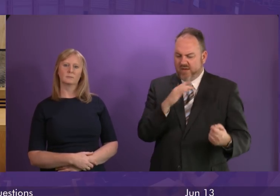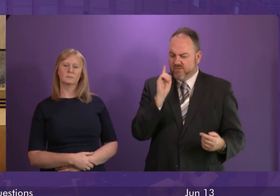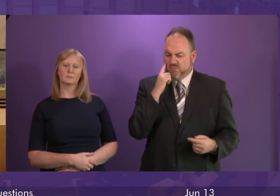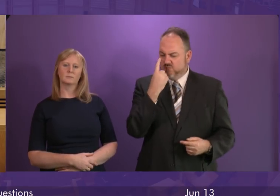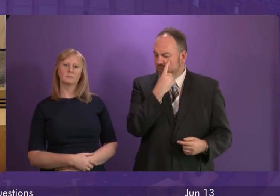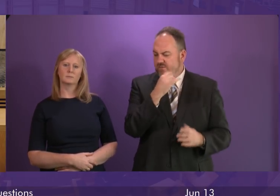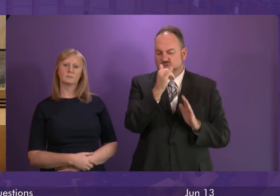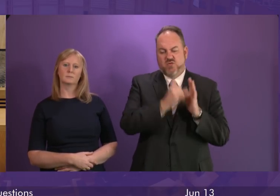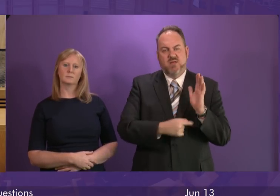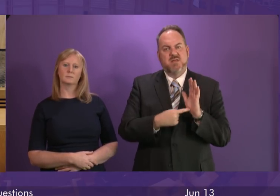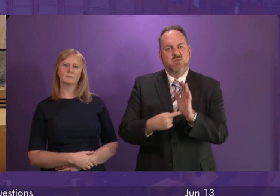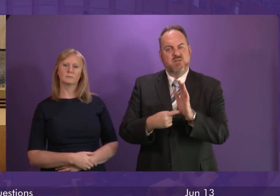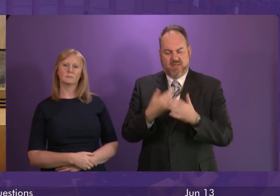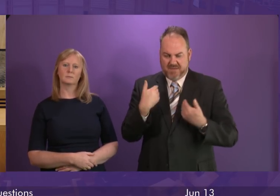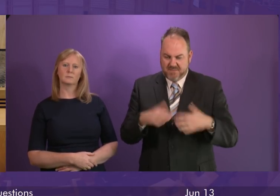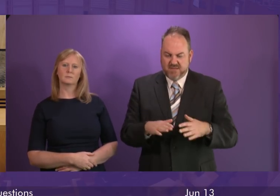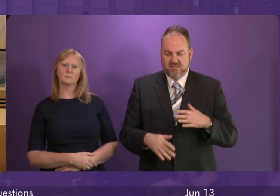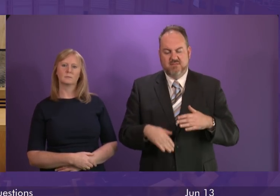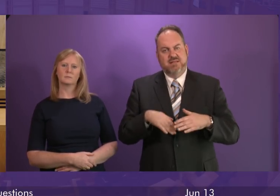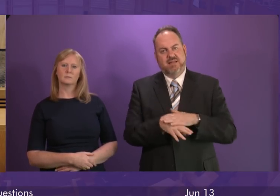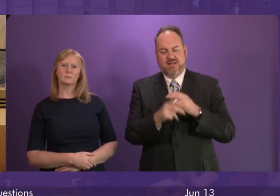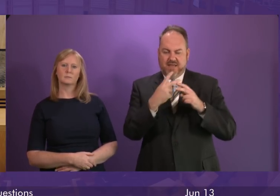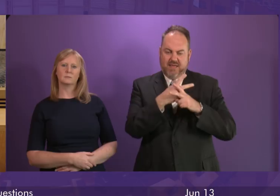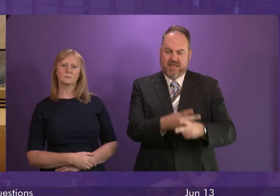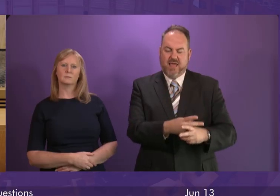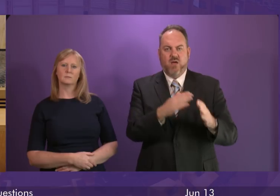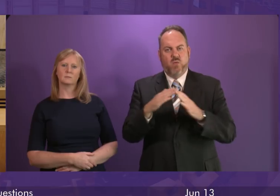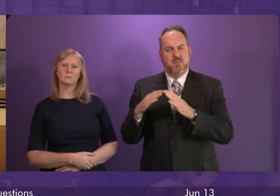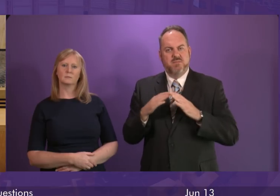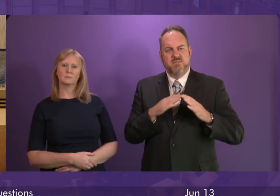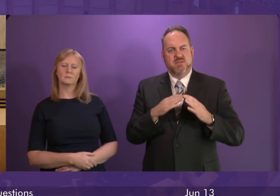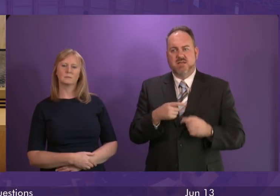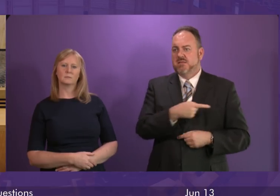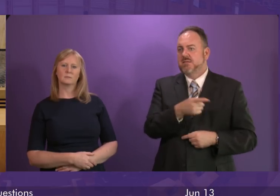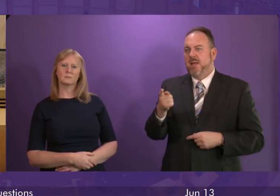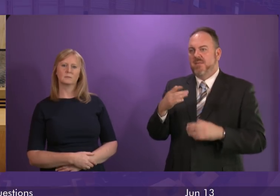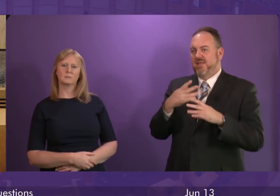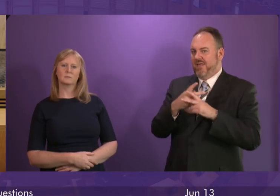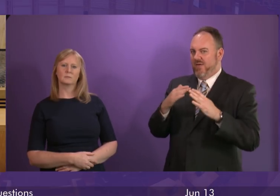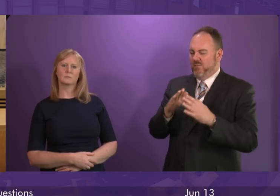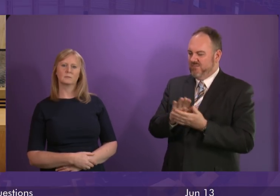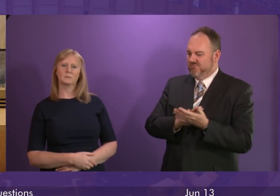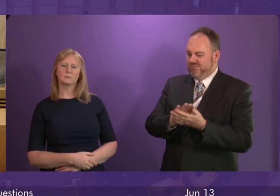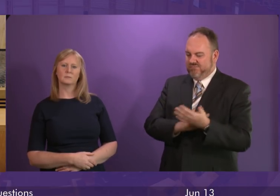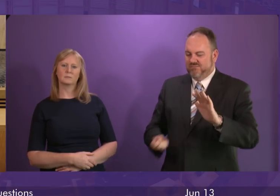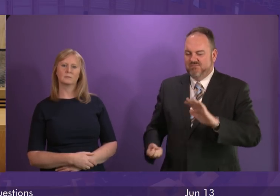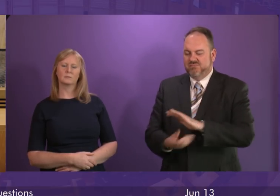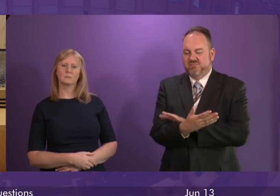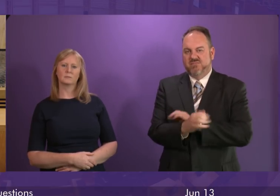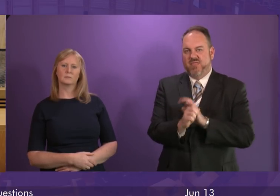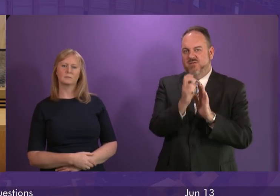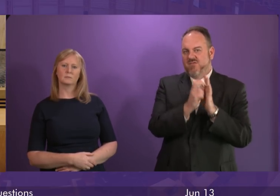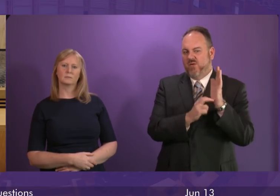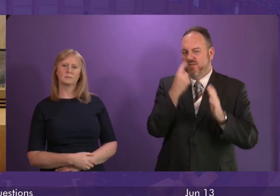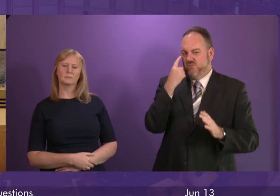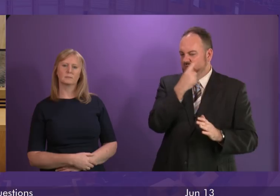prove where they were in care. And of course, we know that some organisations running children's homes destroyed many of their historical records. May